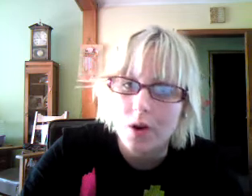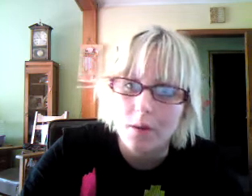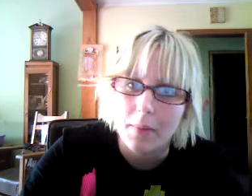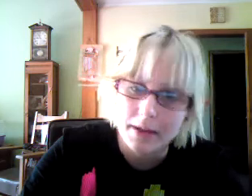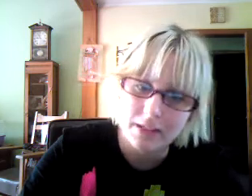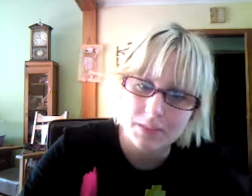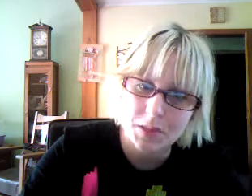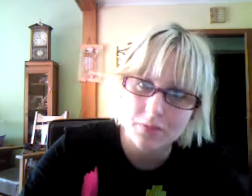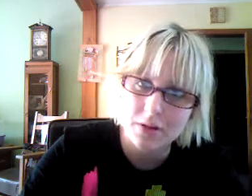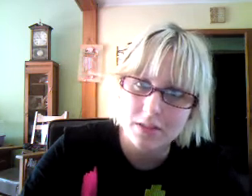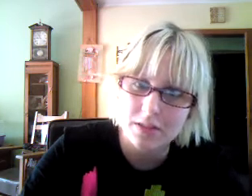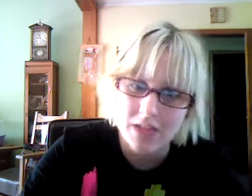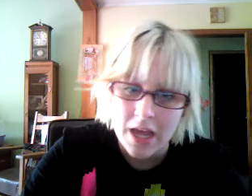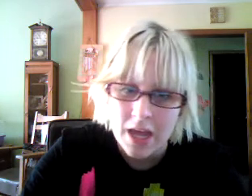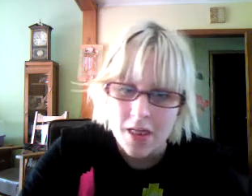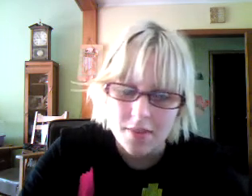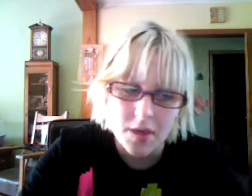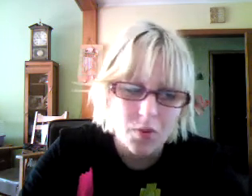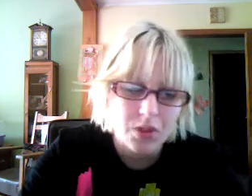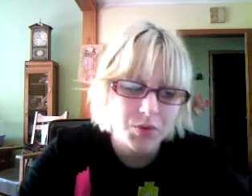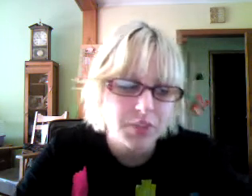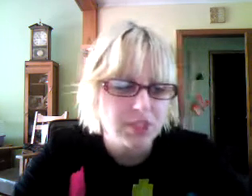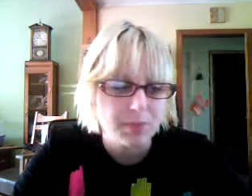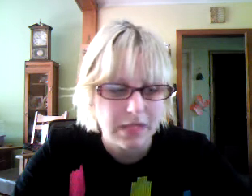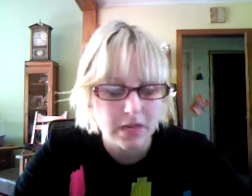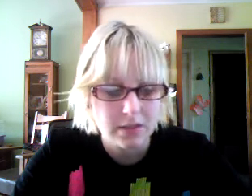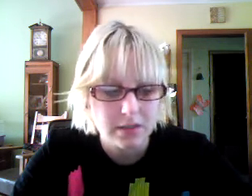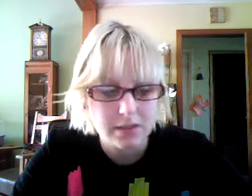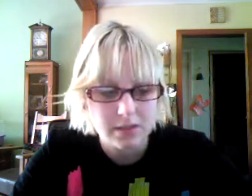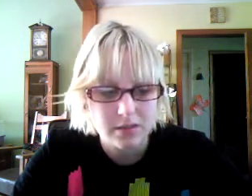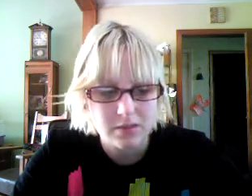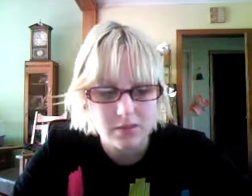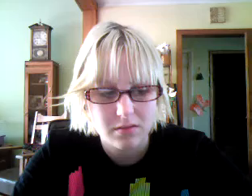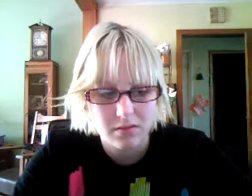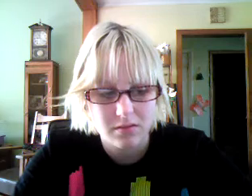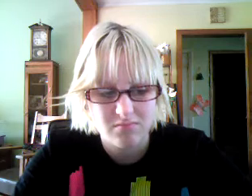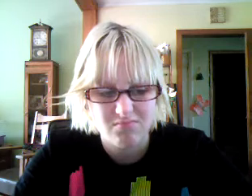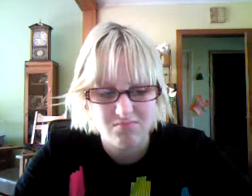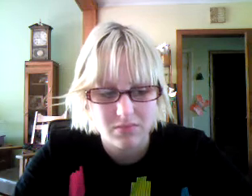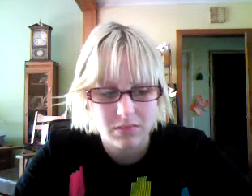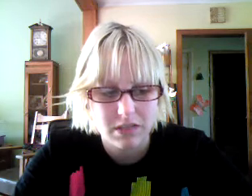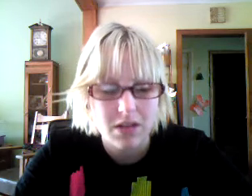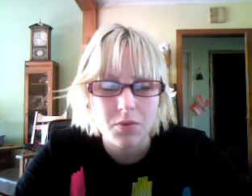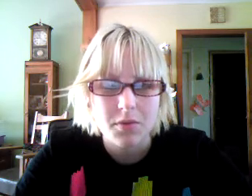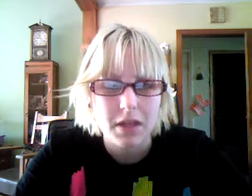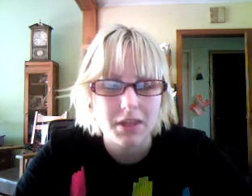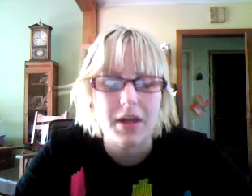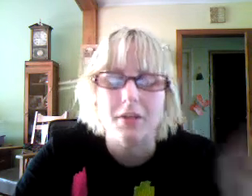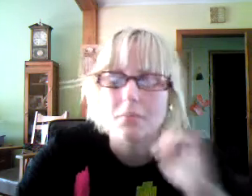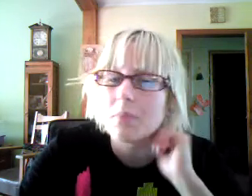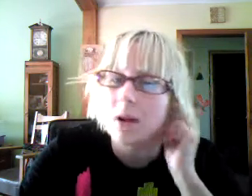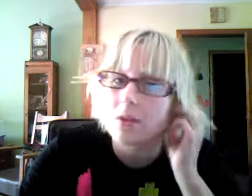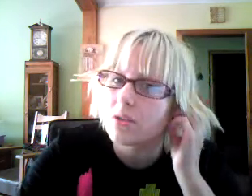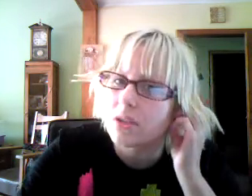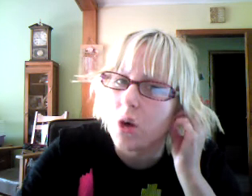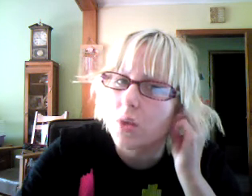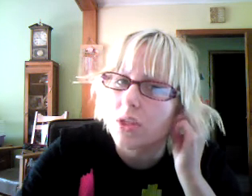all my lesbian friends, they wouldn't do it just because they don't think that bi-girls know what they